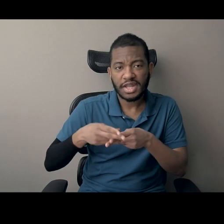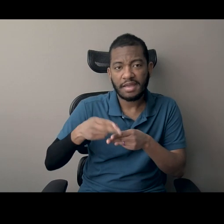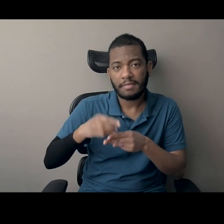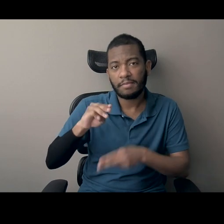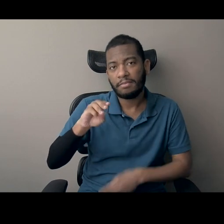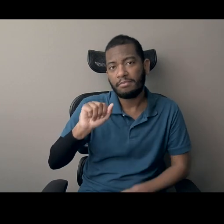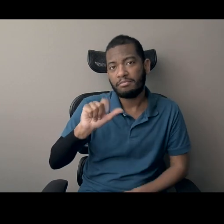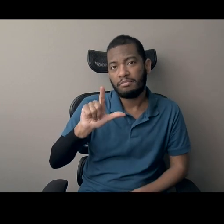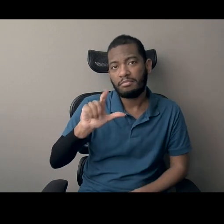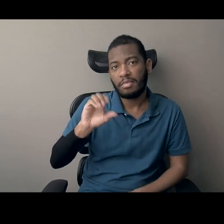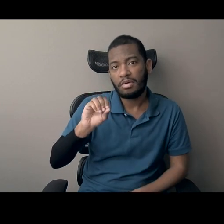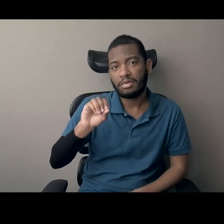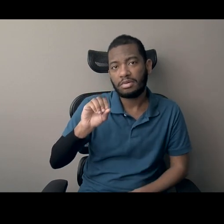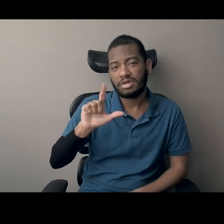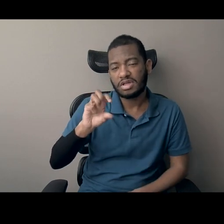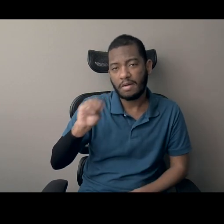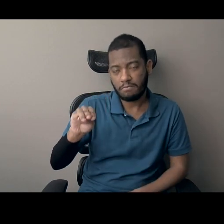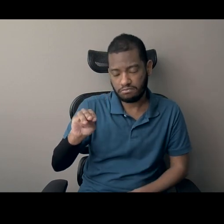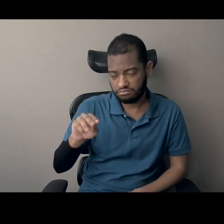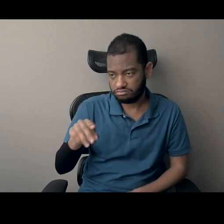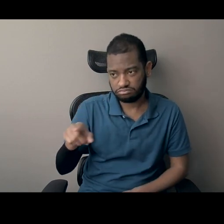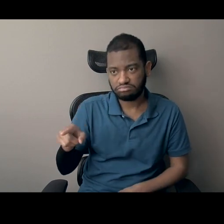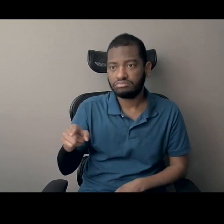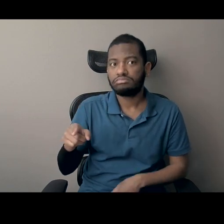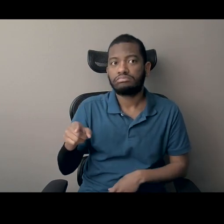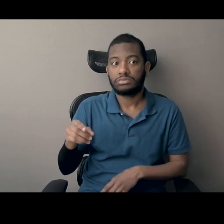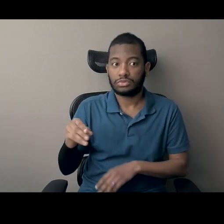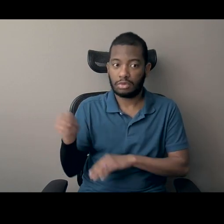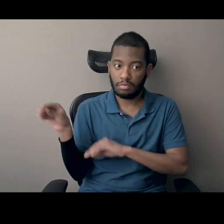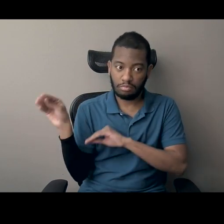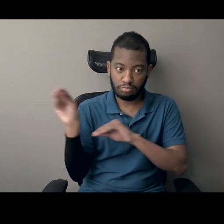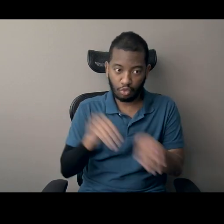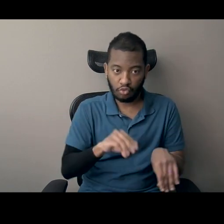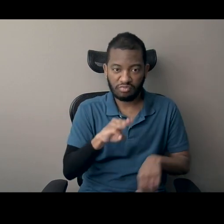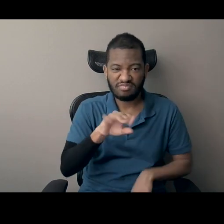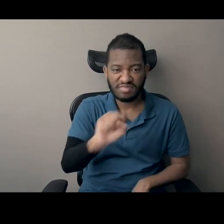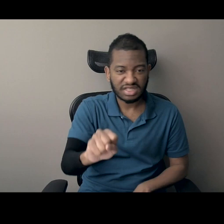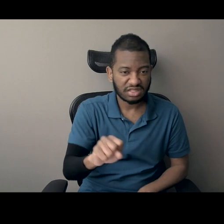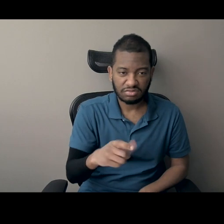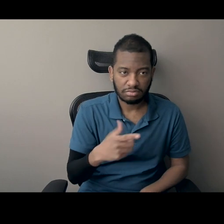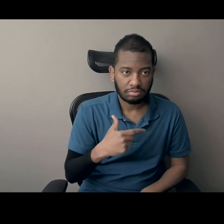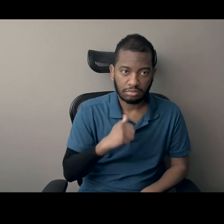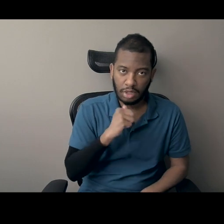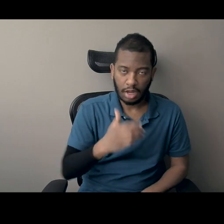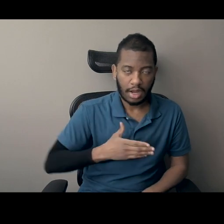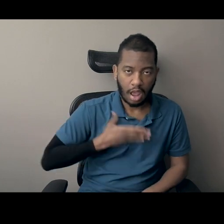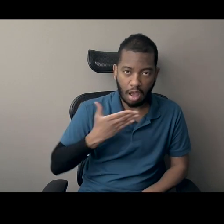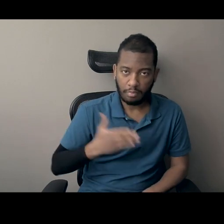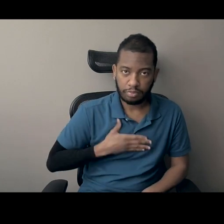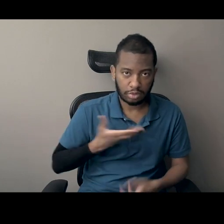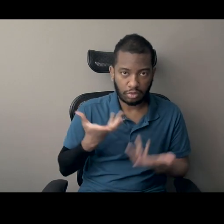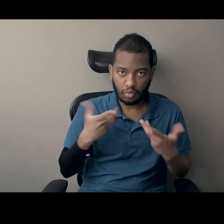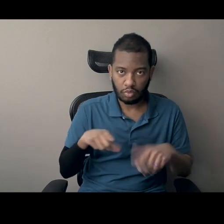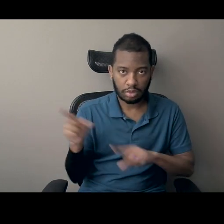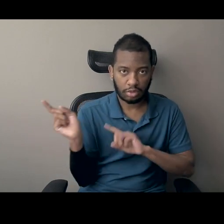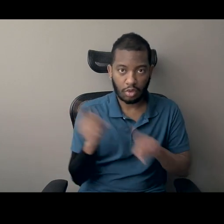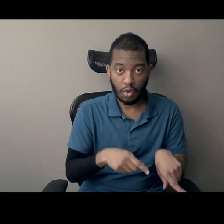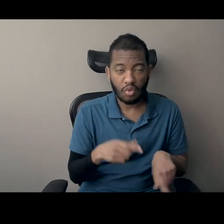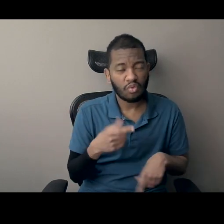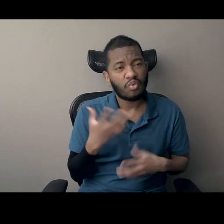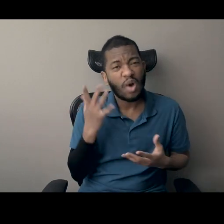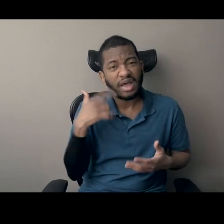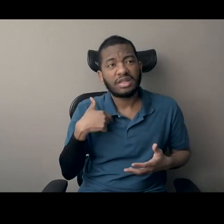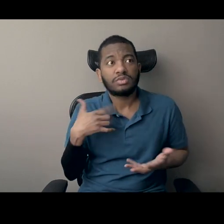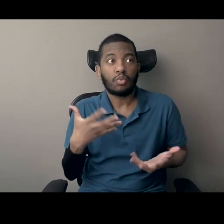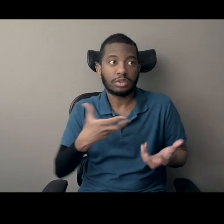begrudgingly to Mississippi, to this farm. It's really the last place he'd like to be. He wants to be hanging out with his friends